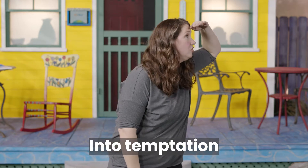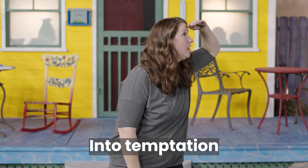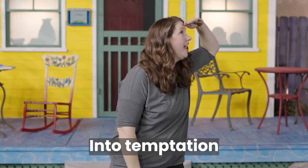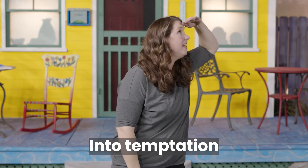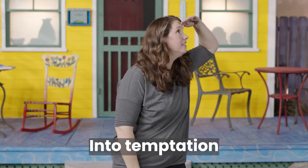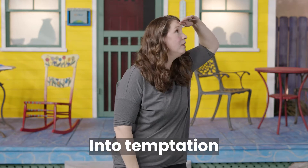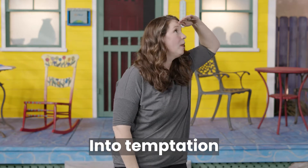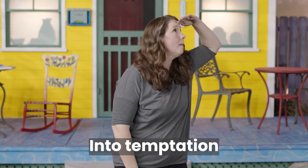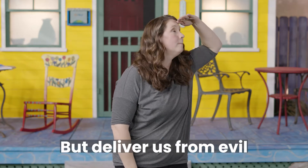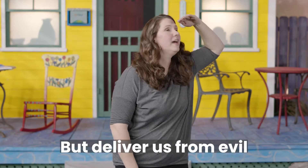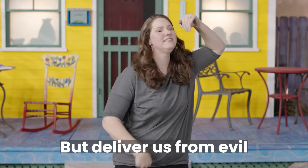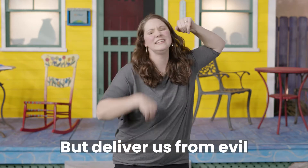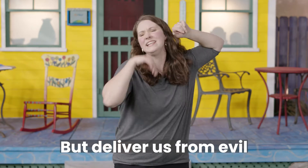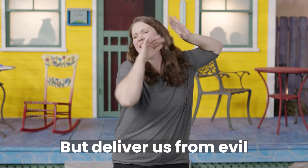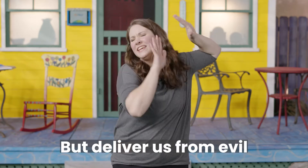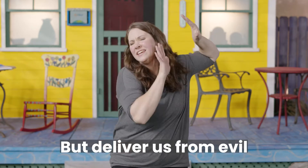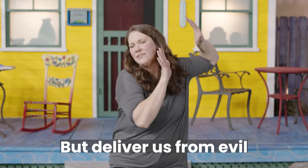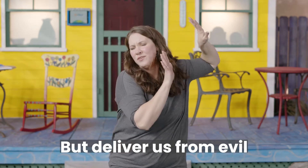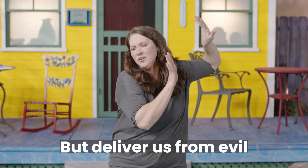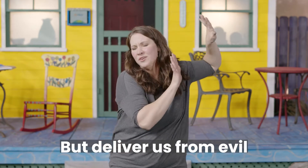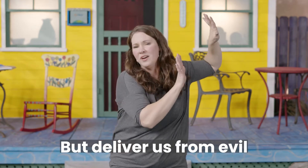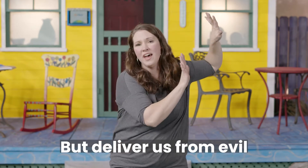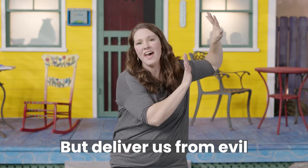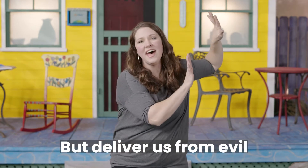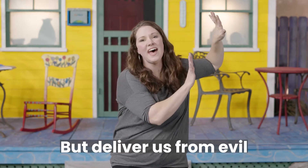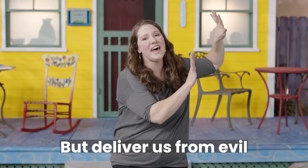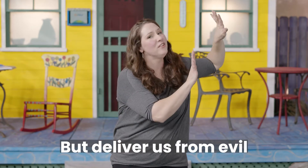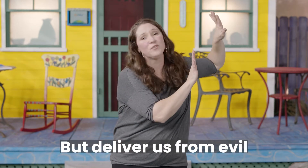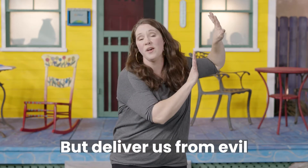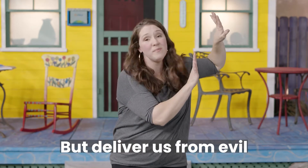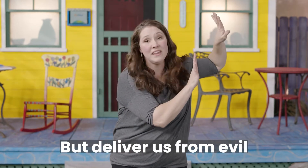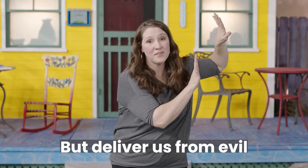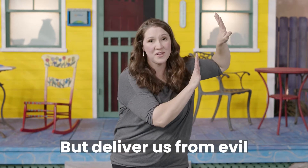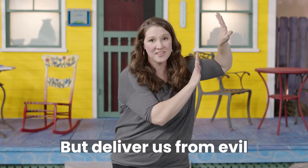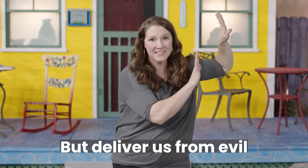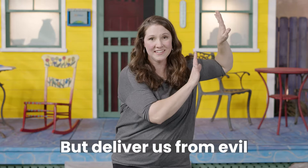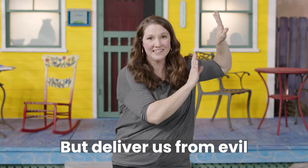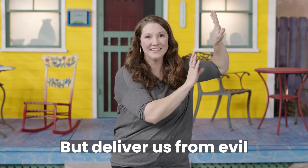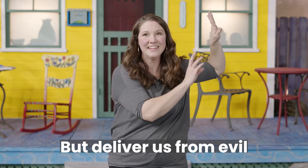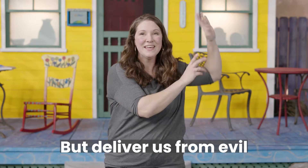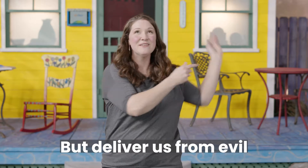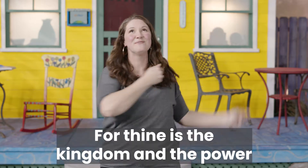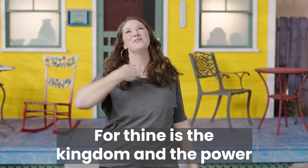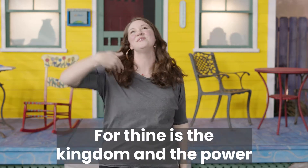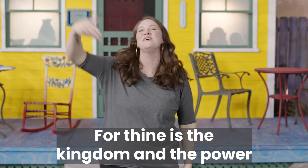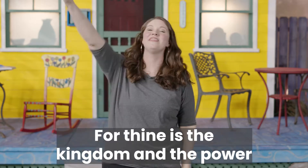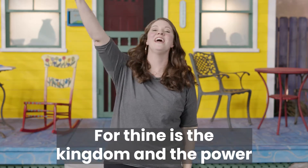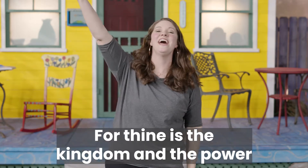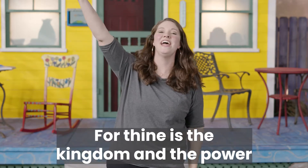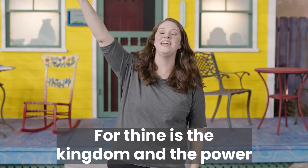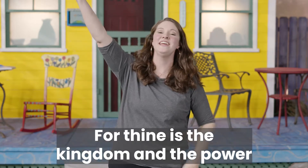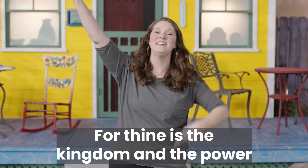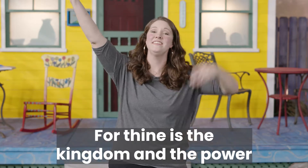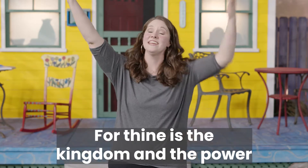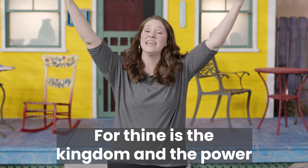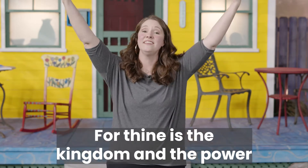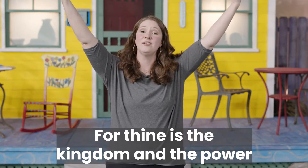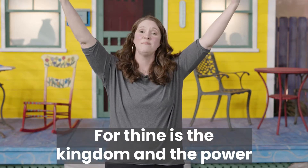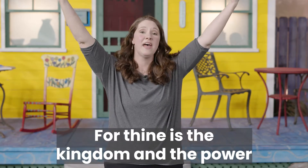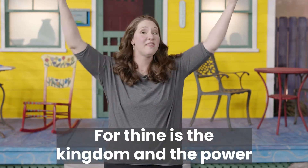but deliver us from evil. For thine is the kingdom and